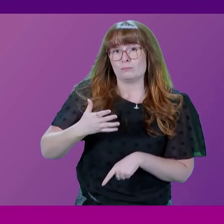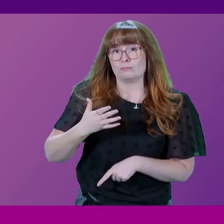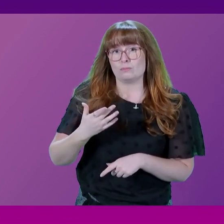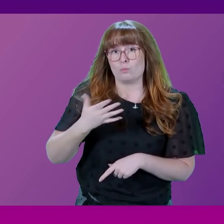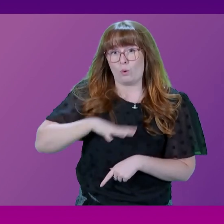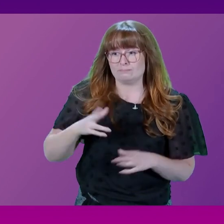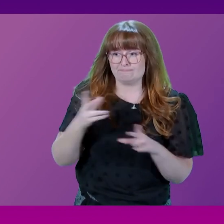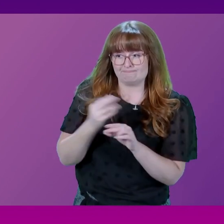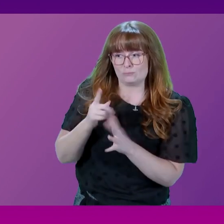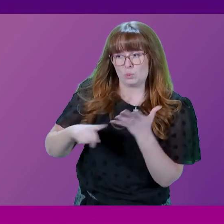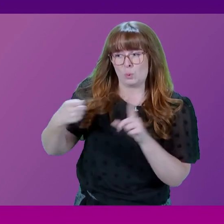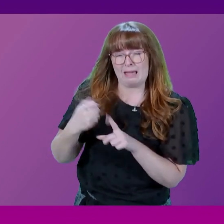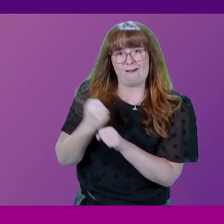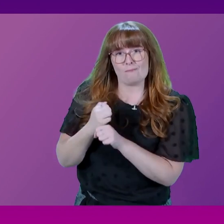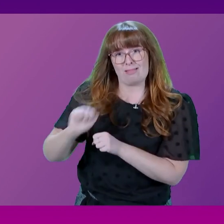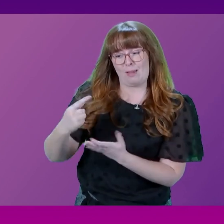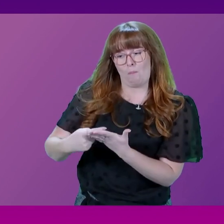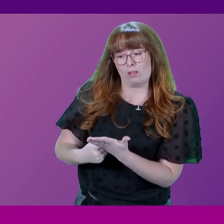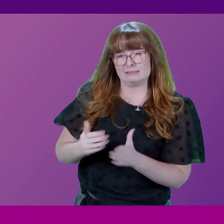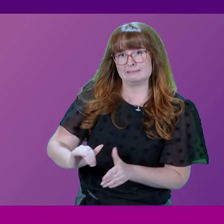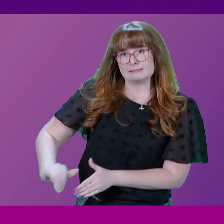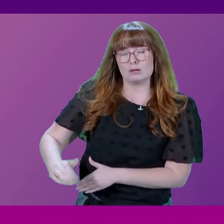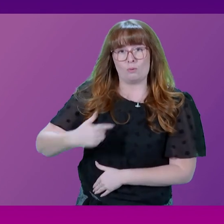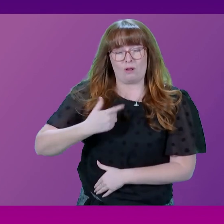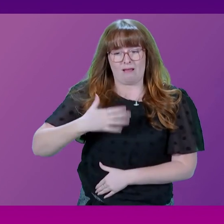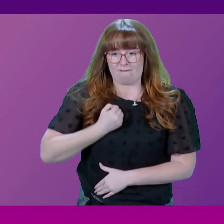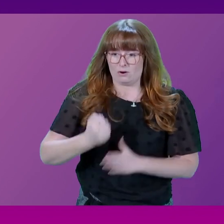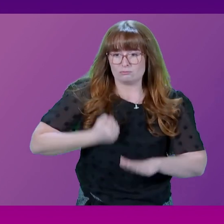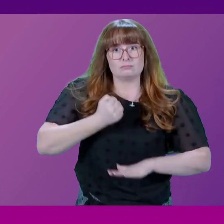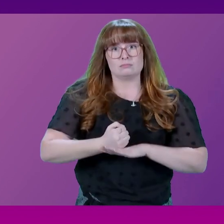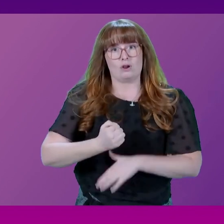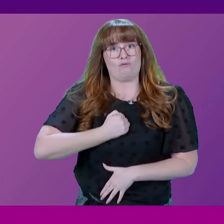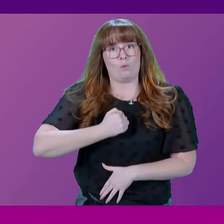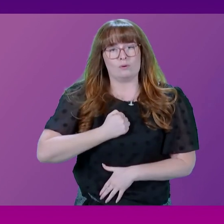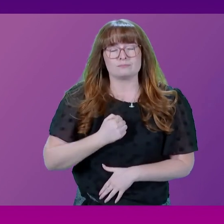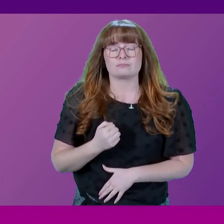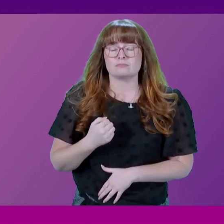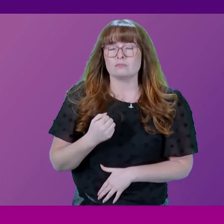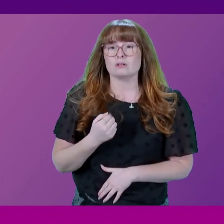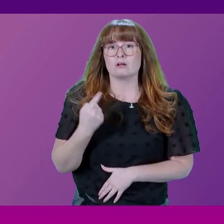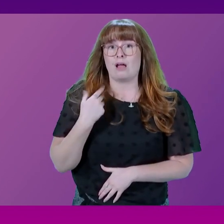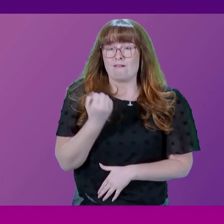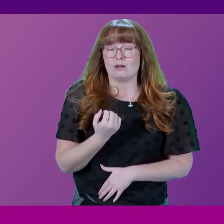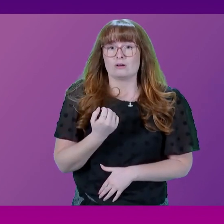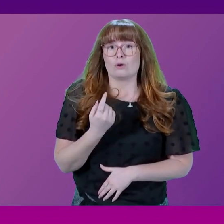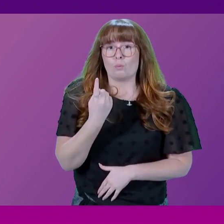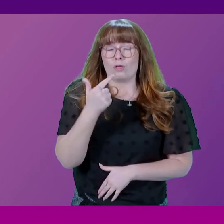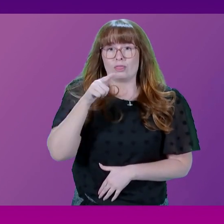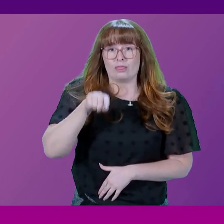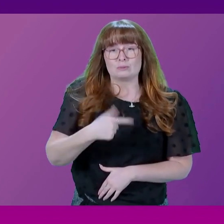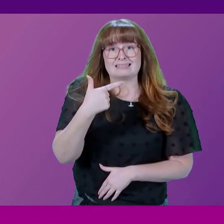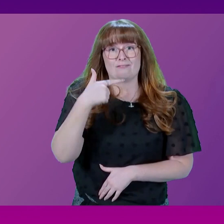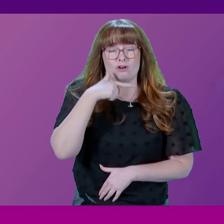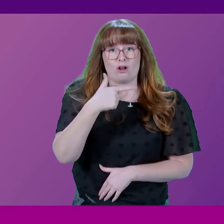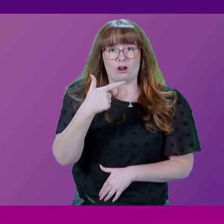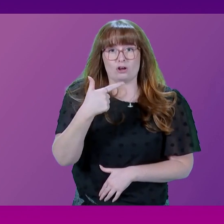of UK Government policies within our fixed budgets. In 2022-23 there were a total of 1,790 complaints